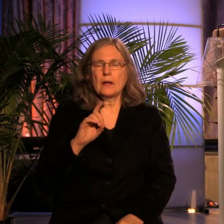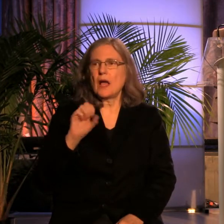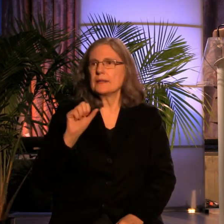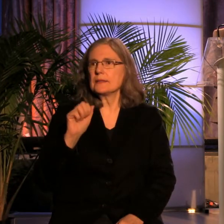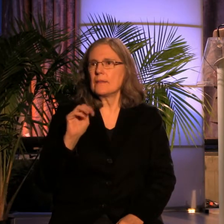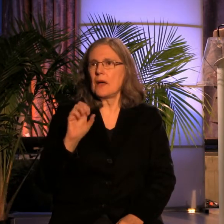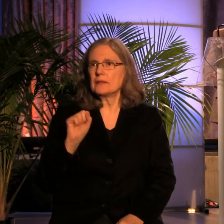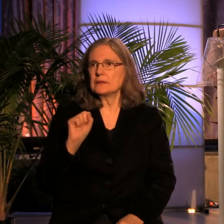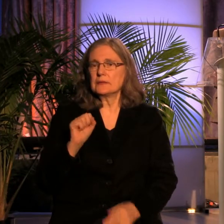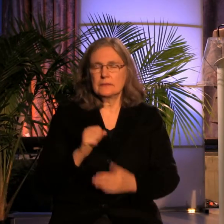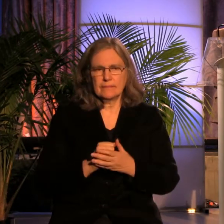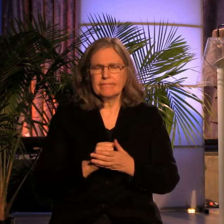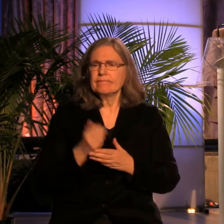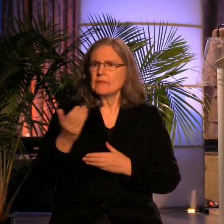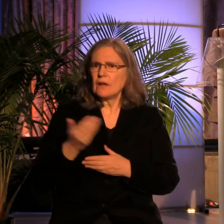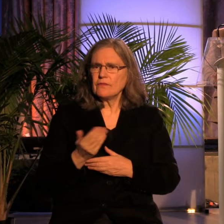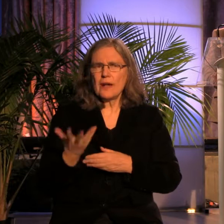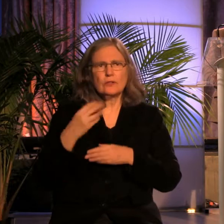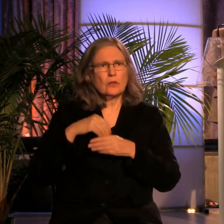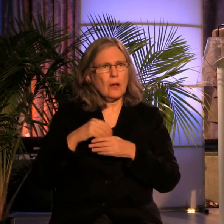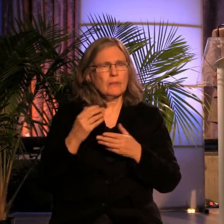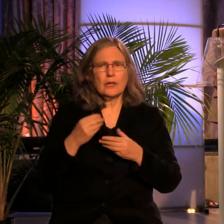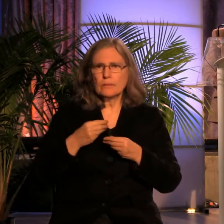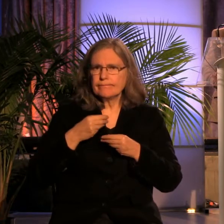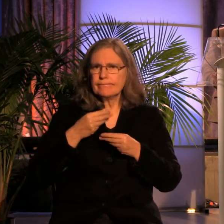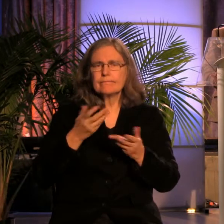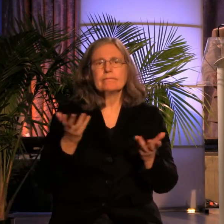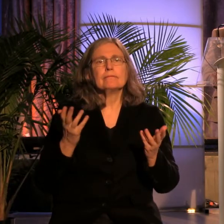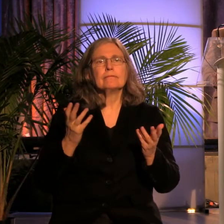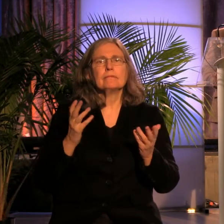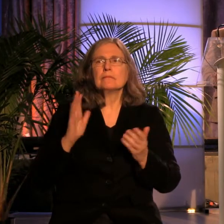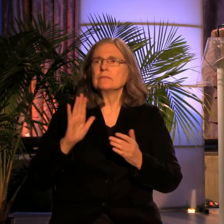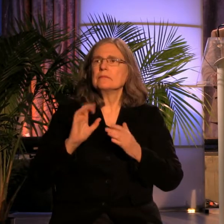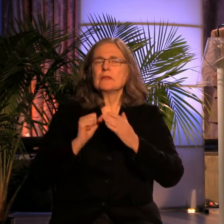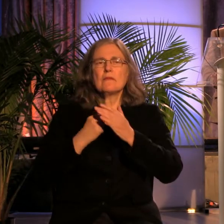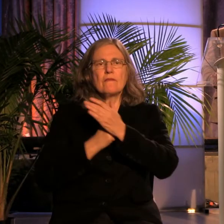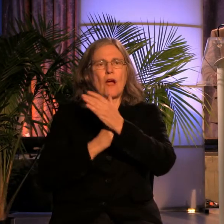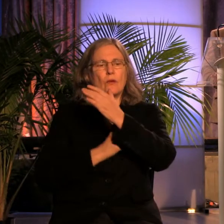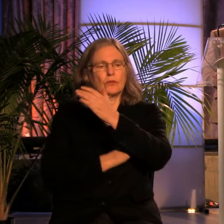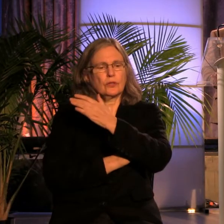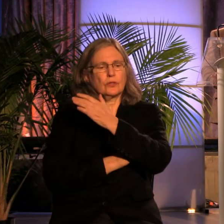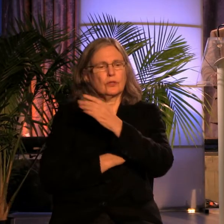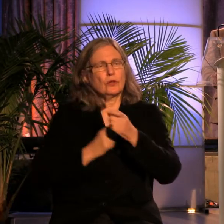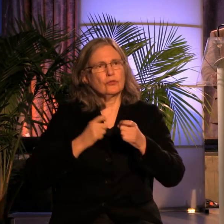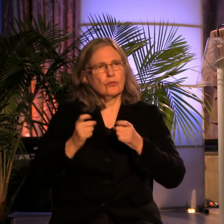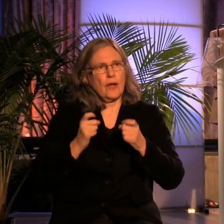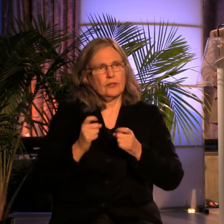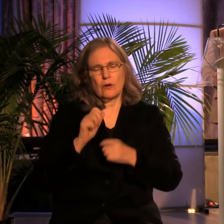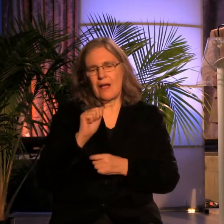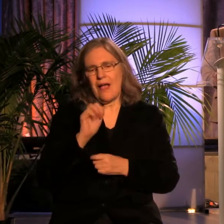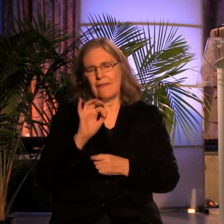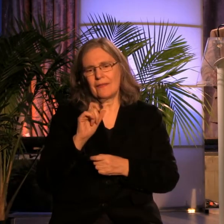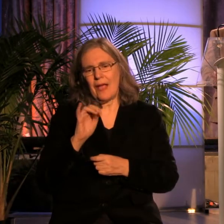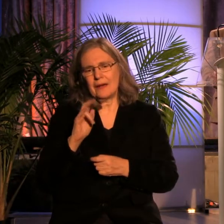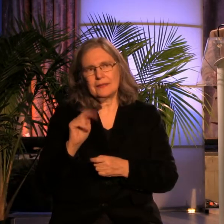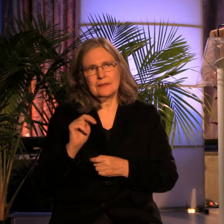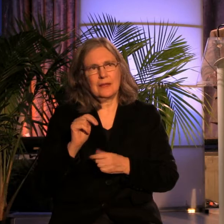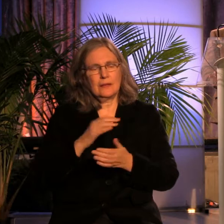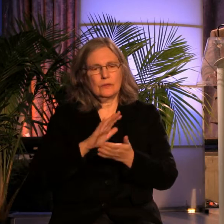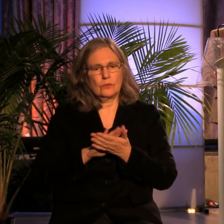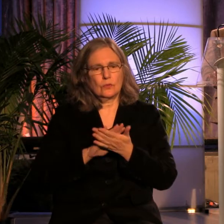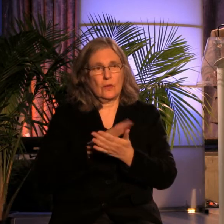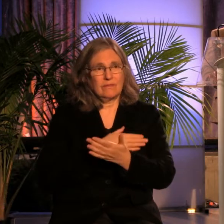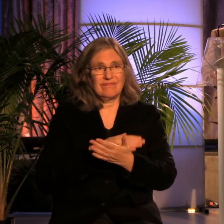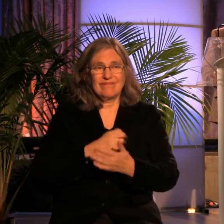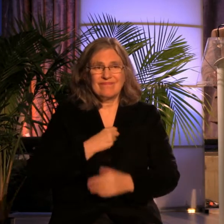Sarmas was invited to share with us his incredible journey as founder and director of the Afghanistan School of Music. Unfortunately,